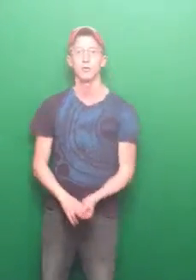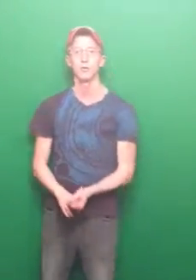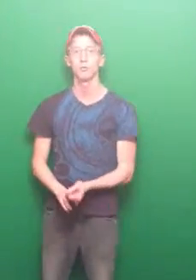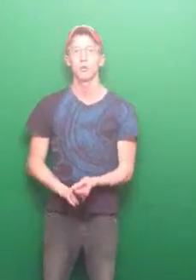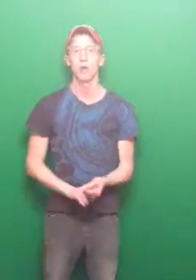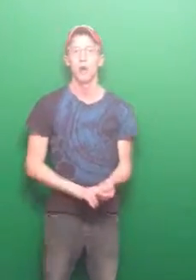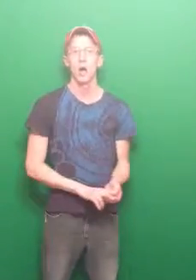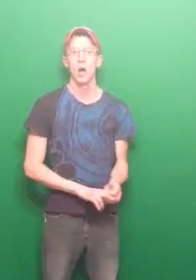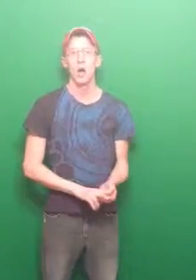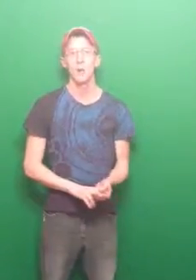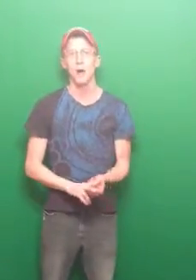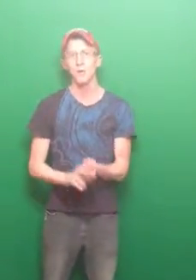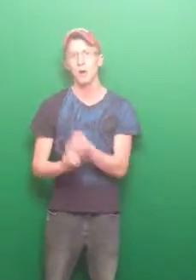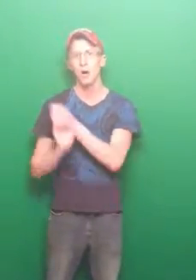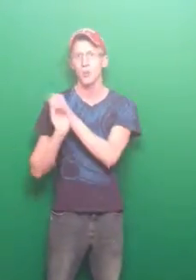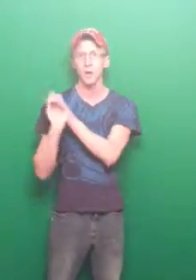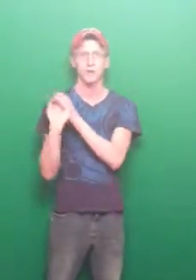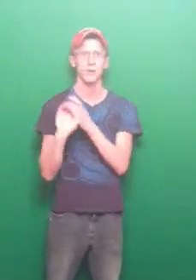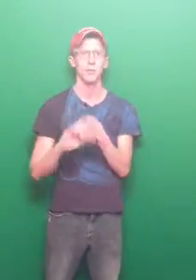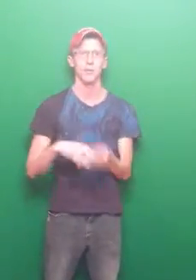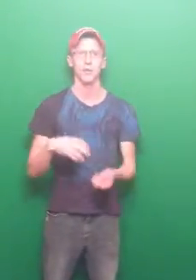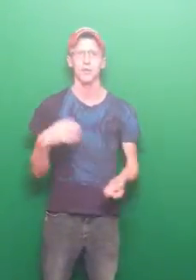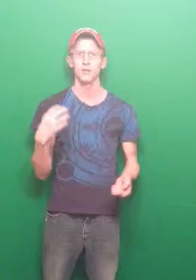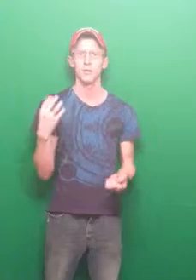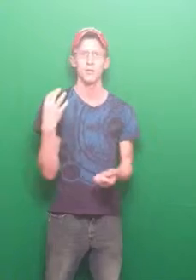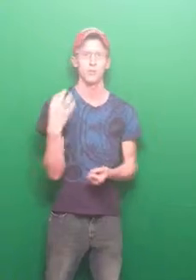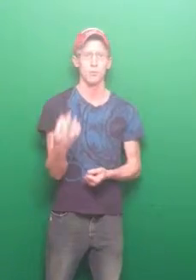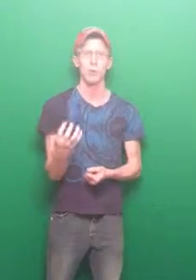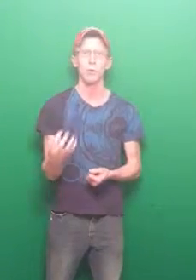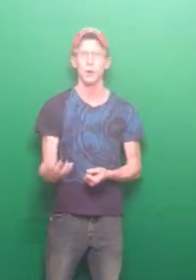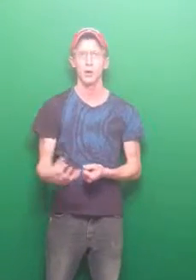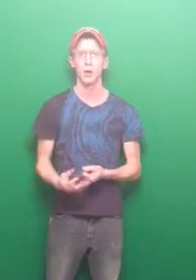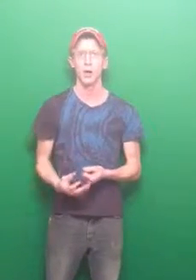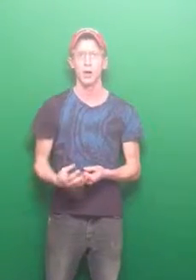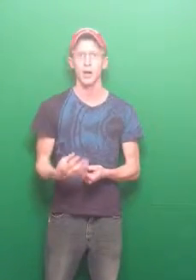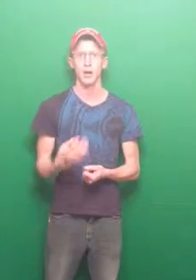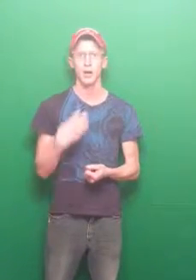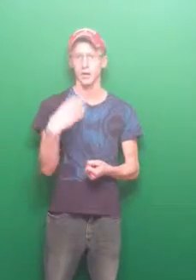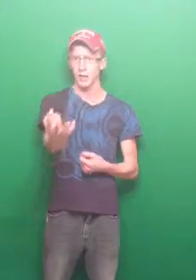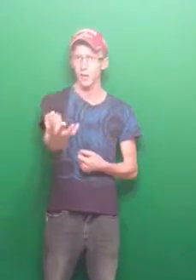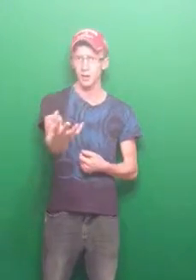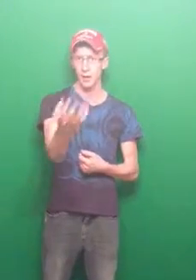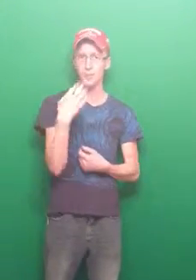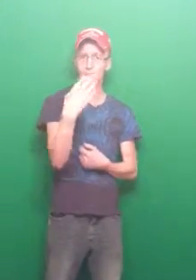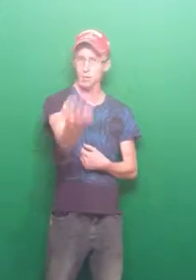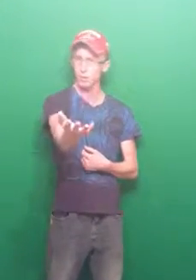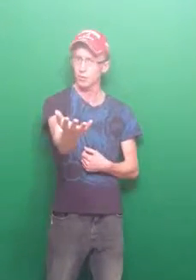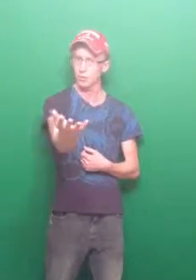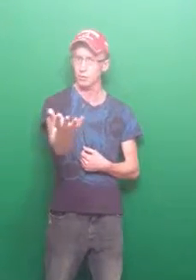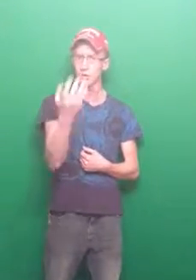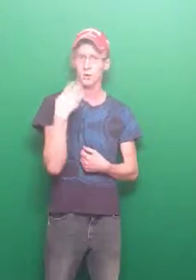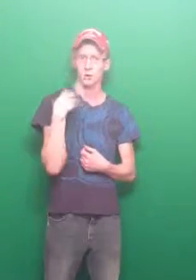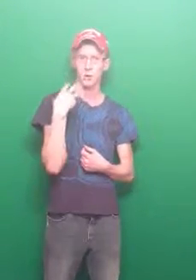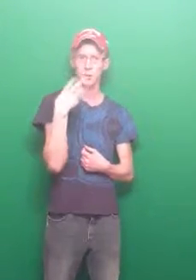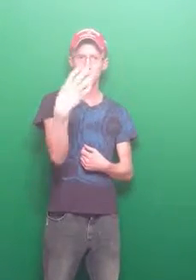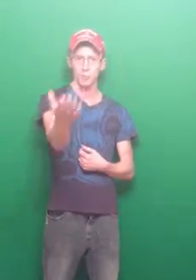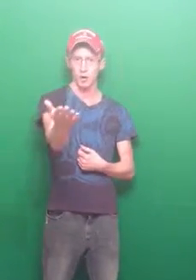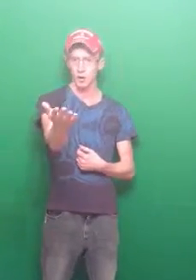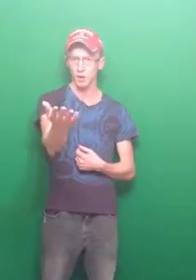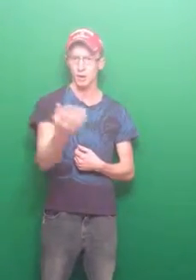but I'm talking about something that's real here, like, can I be real with you when I'm talking to you